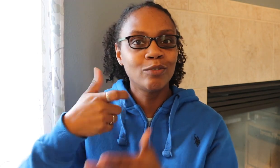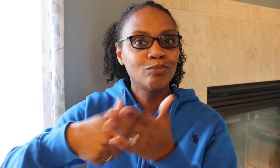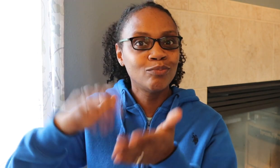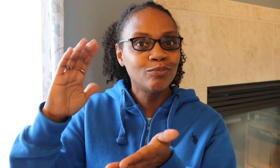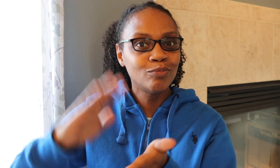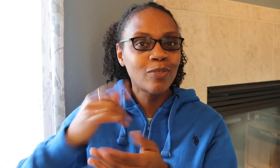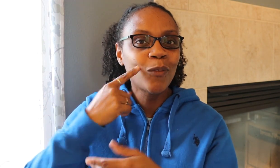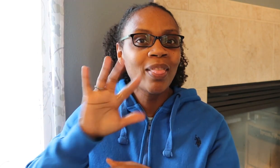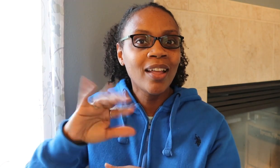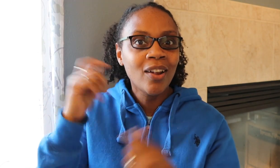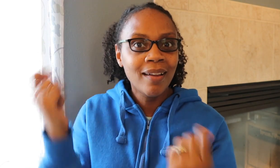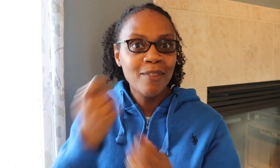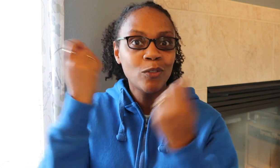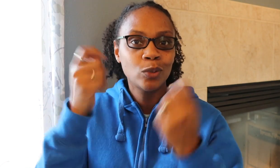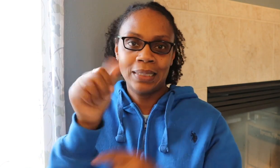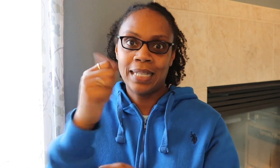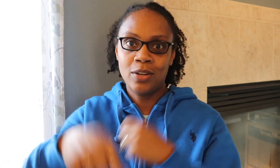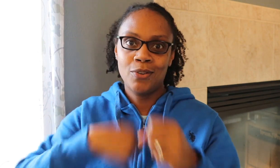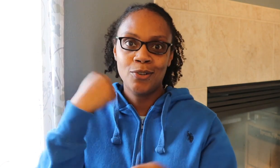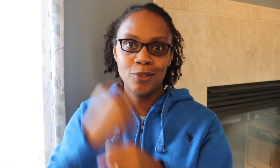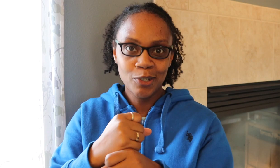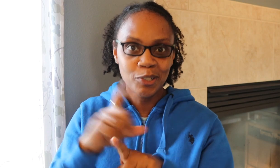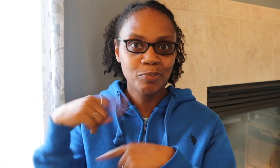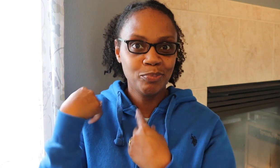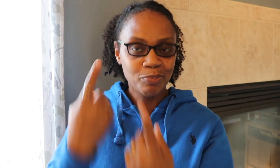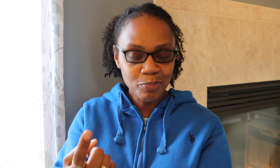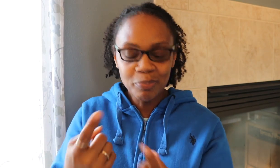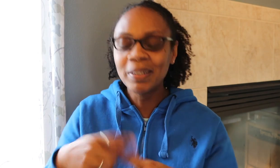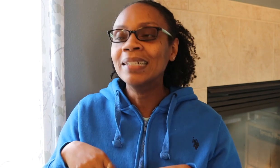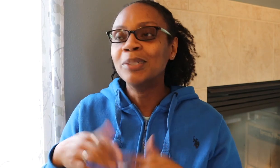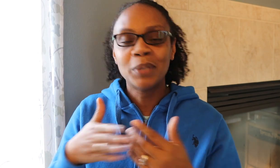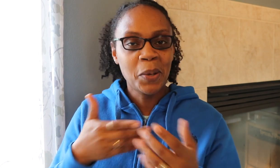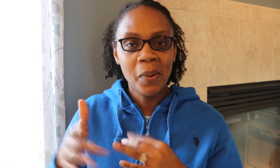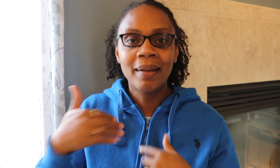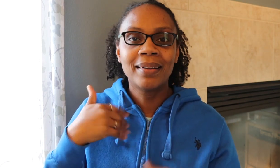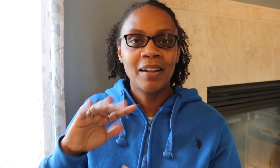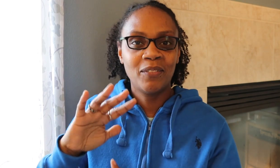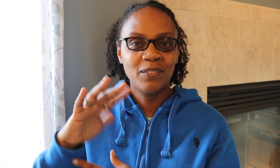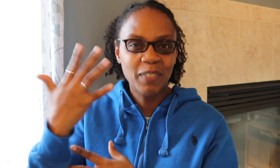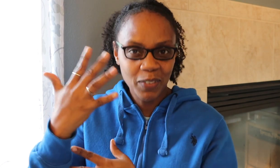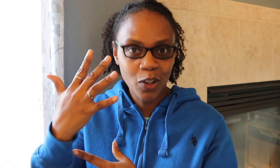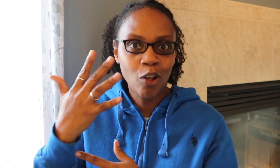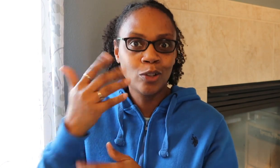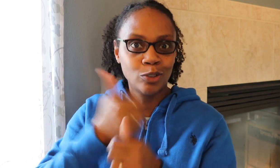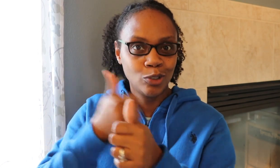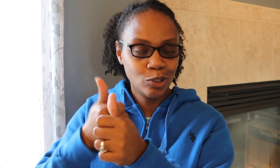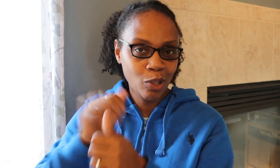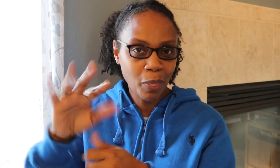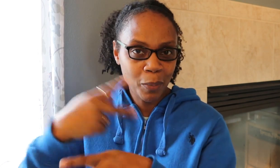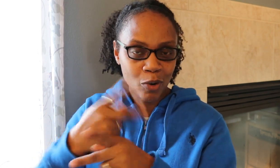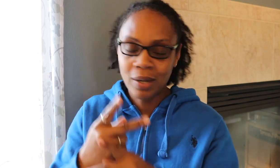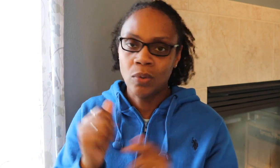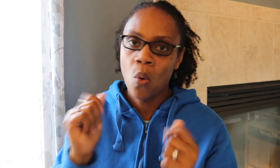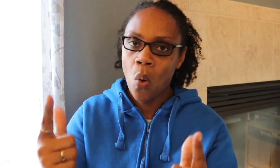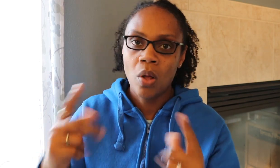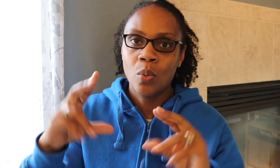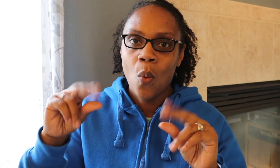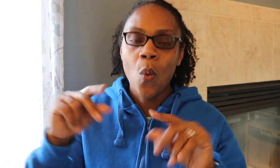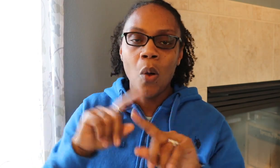sale going on. It was their anniversary sale, 10 years in business. So they had some $5 items. Not